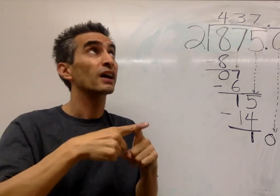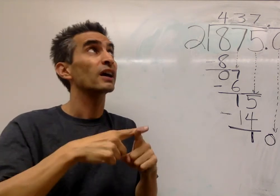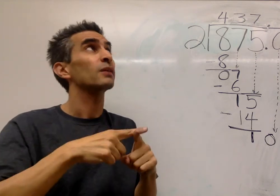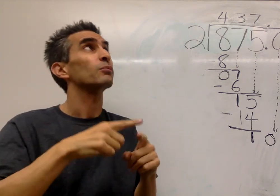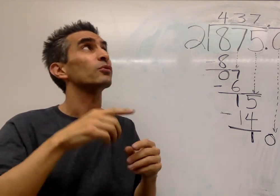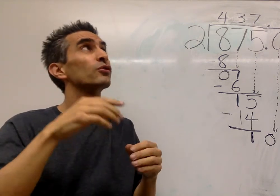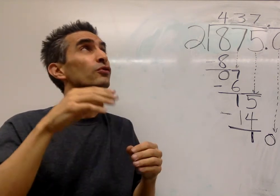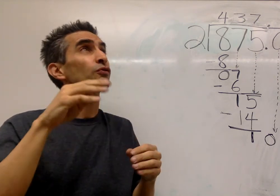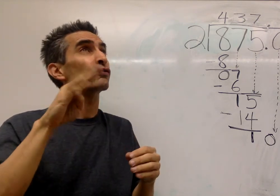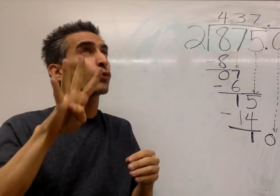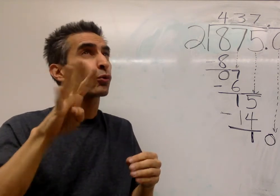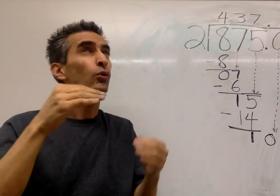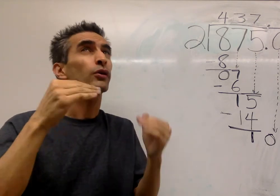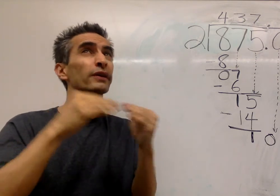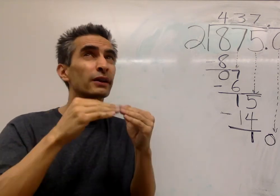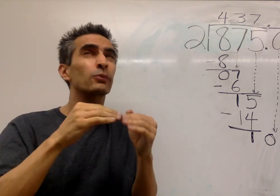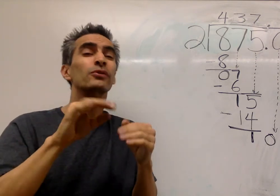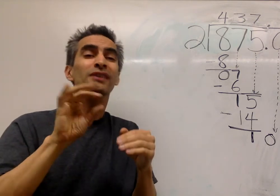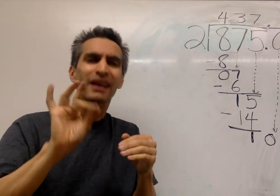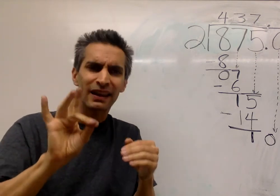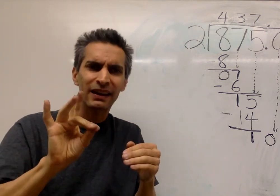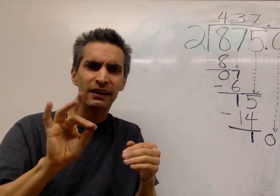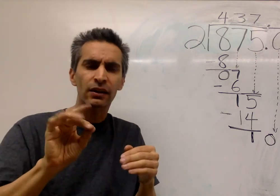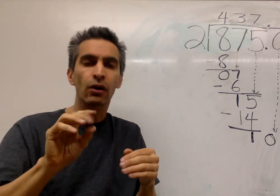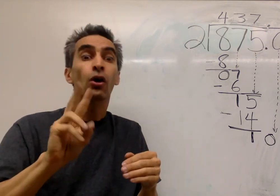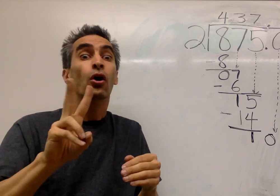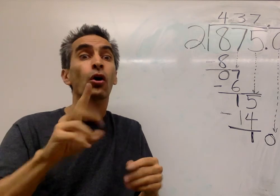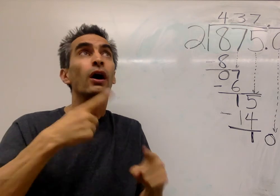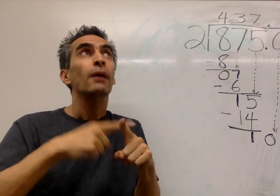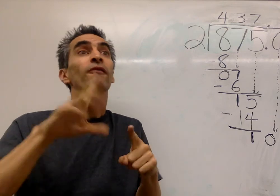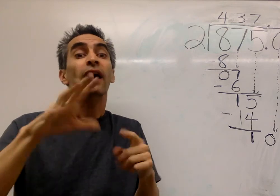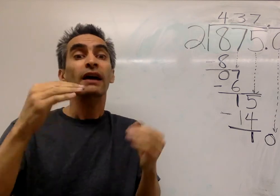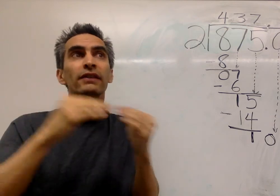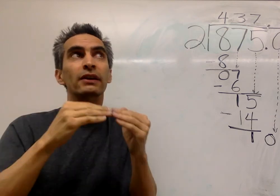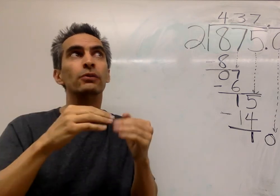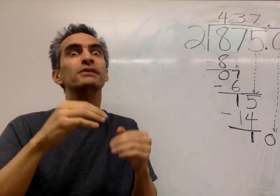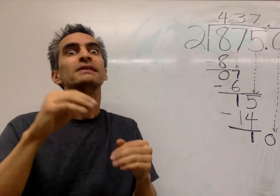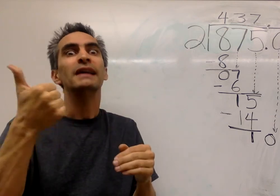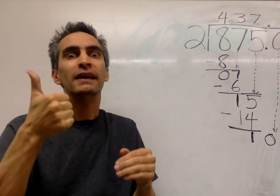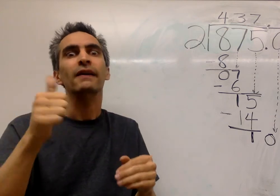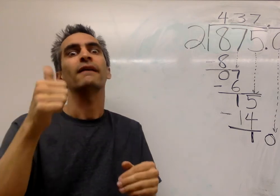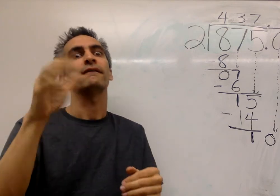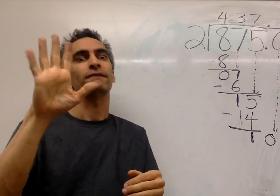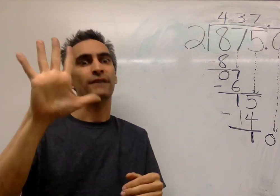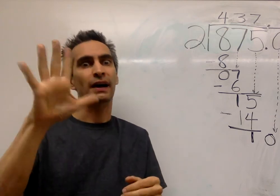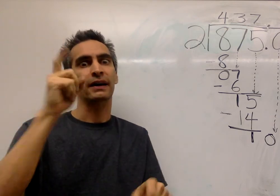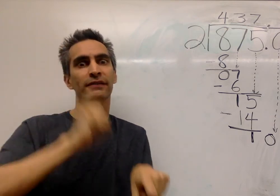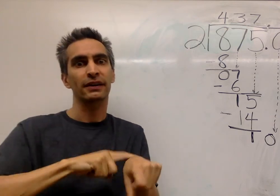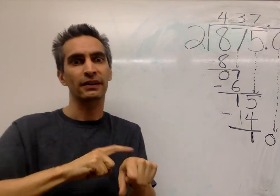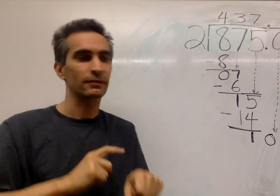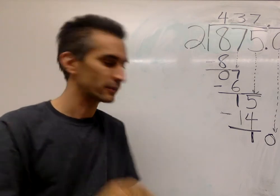So two times four equals eight. Two times five equals ten. Five times.